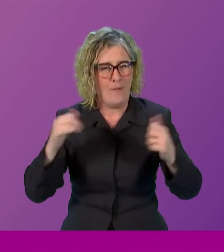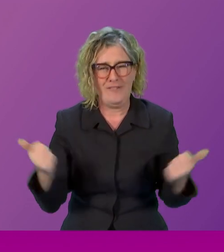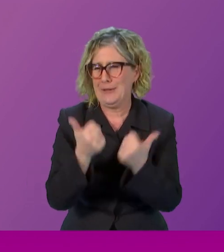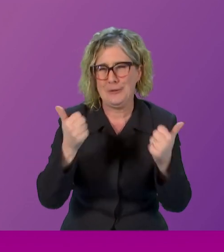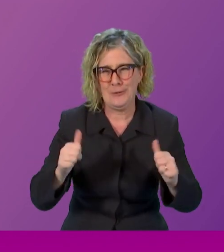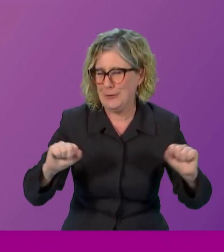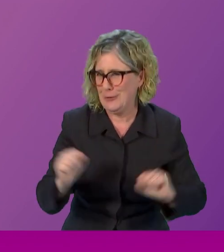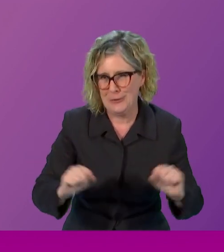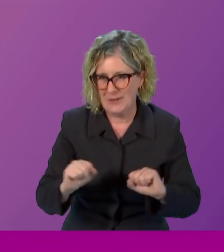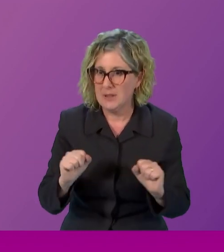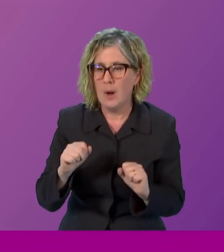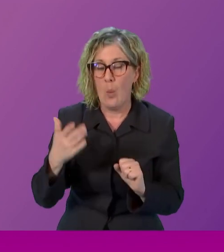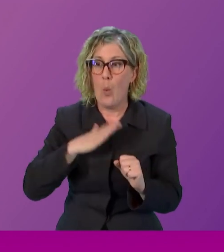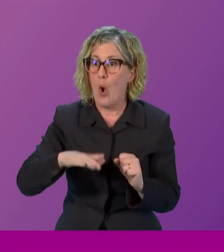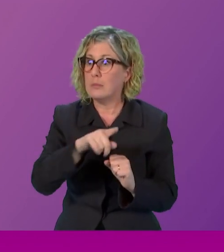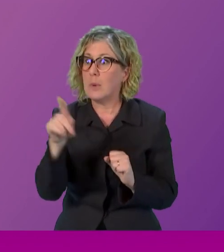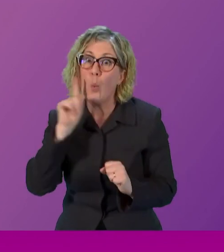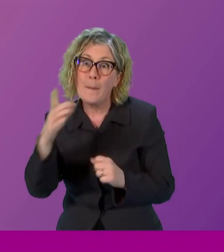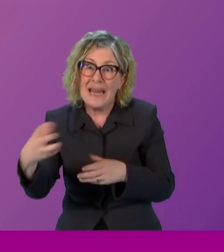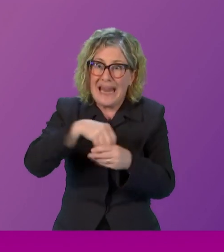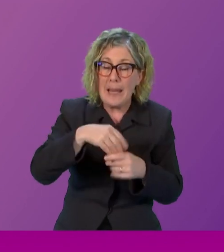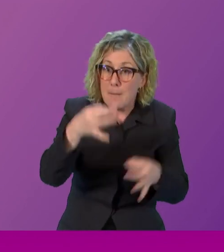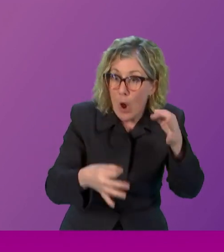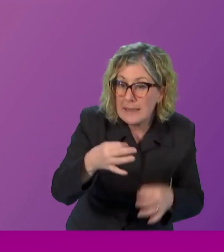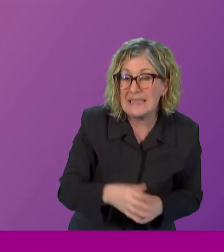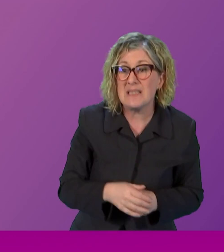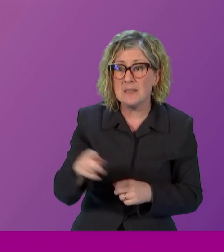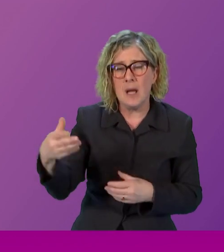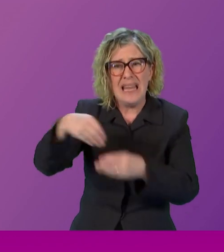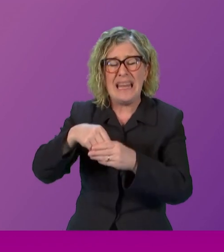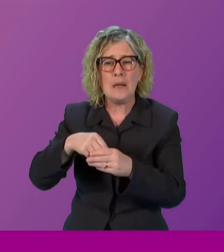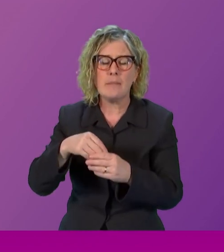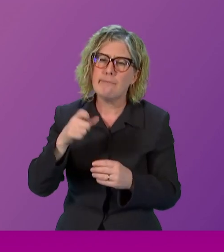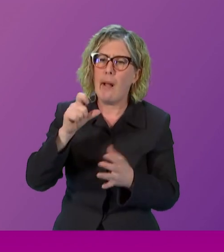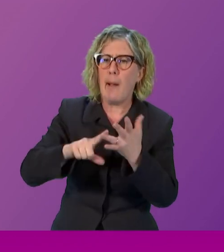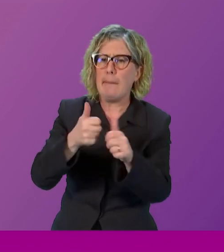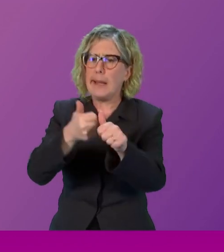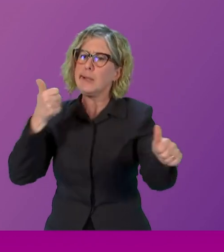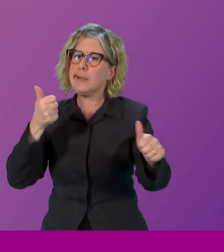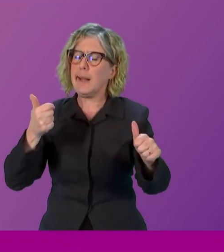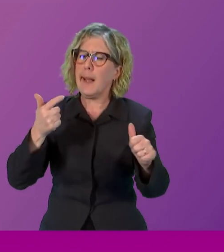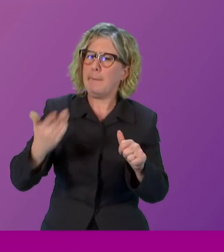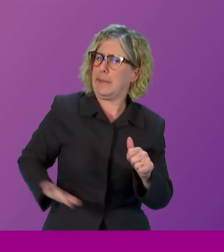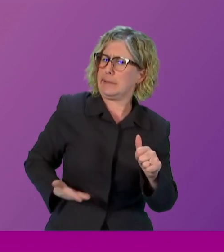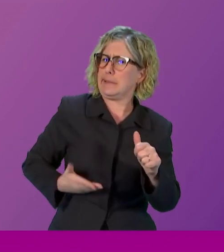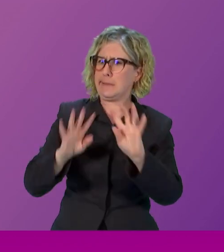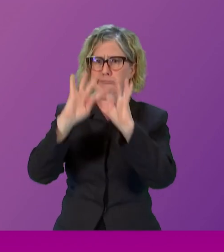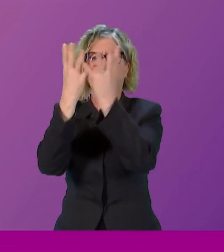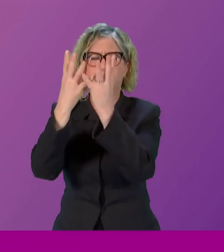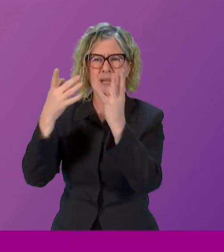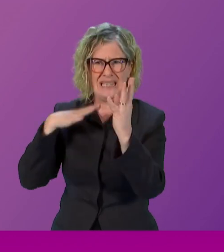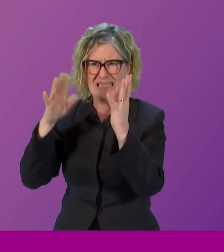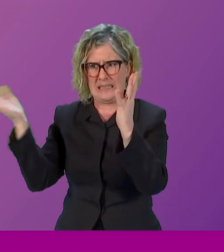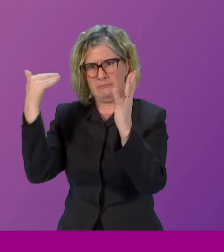see more women not just in politics but in senior positions on company boards we were reminded during the pandemic that women